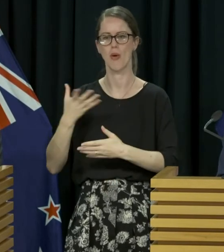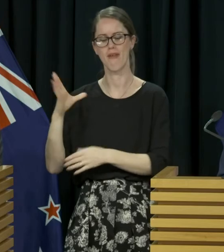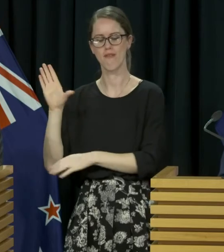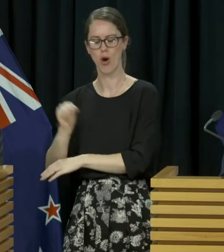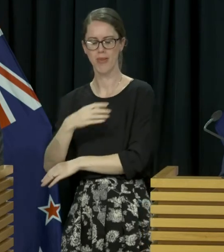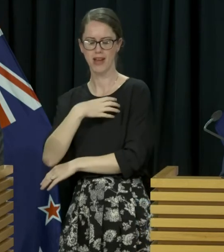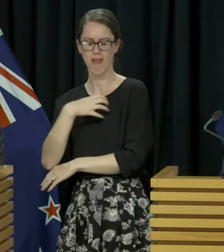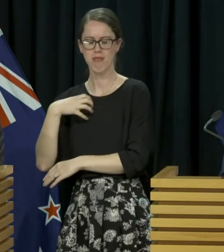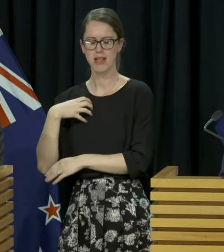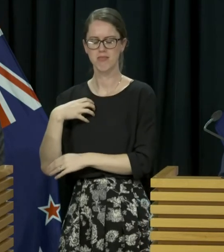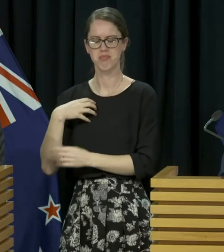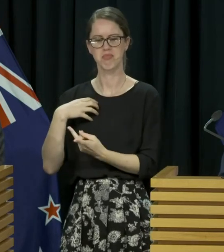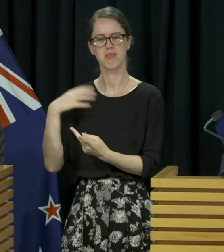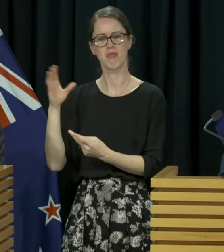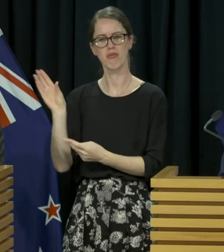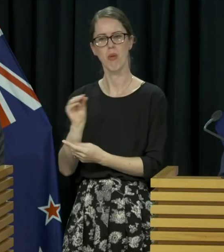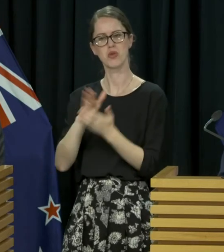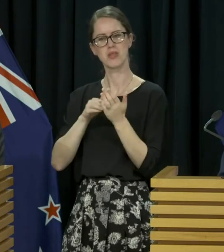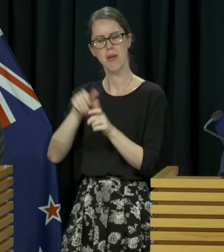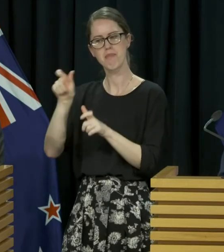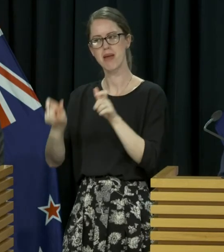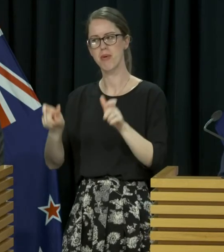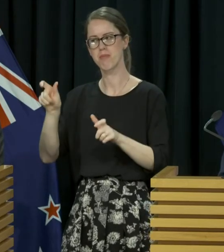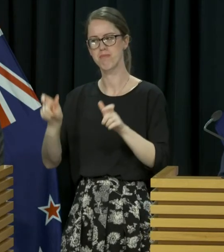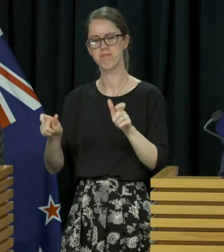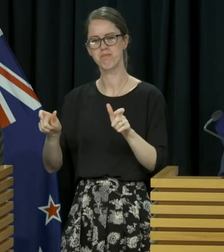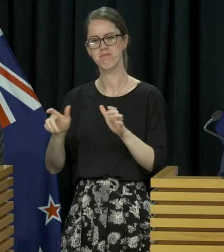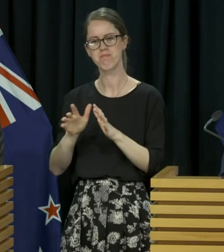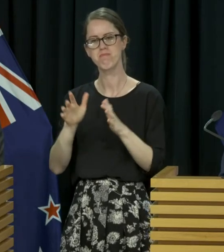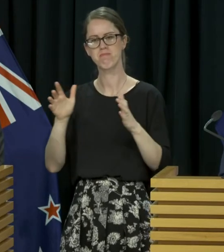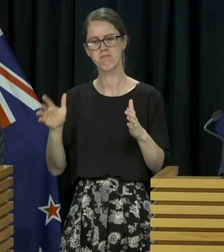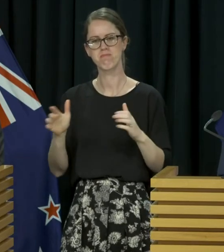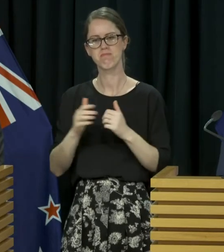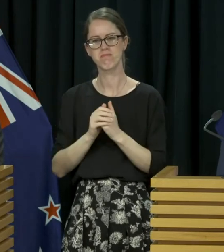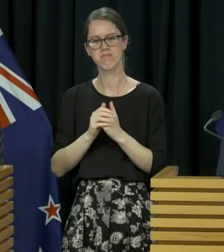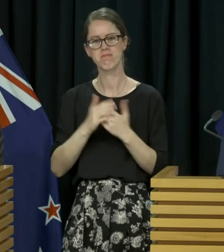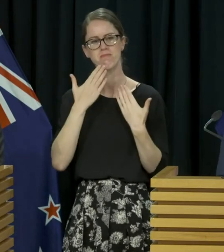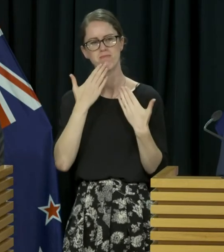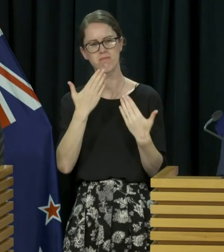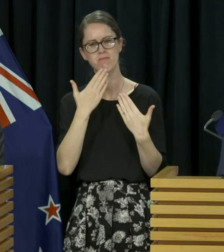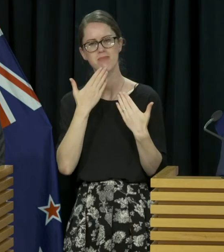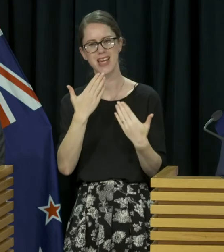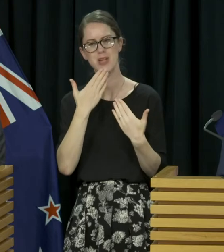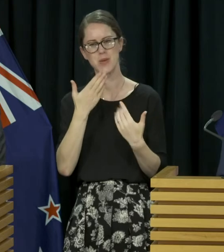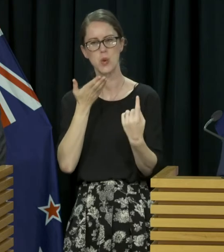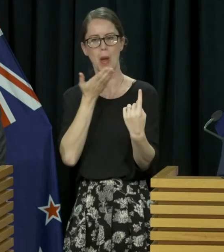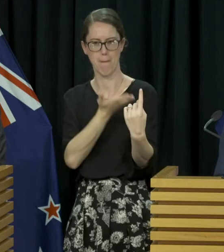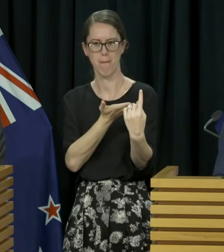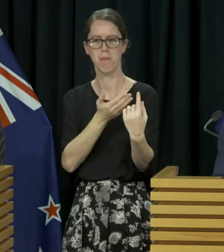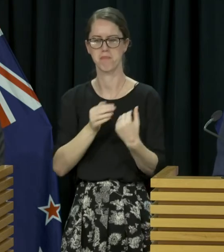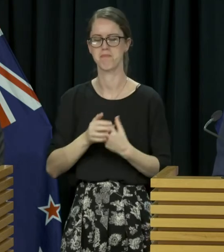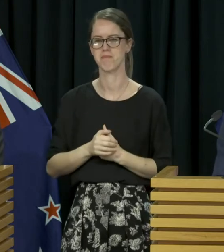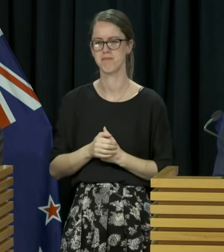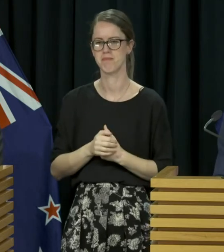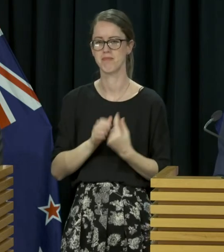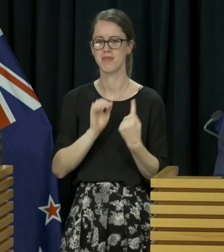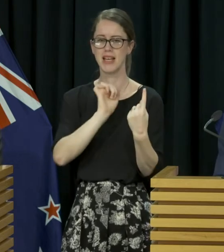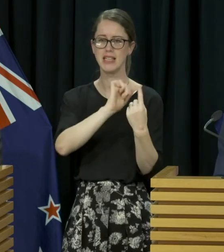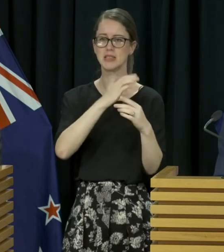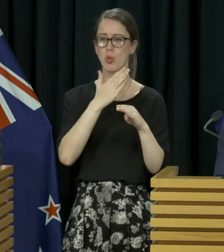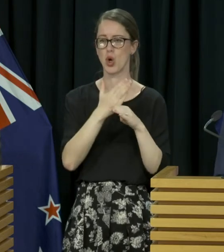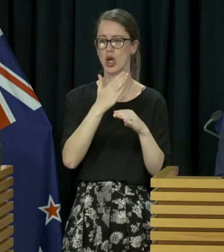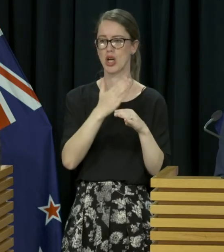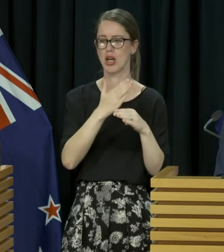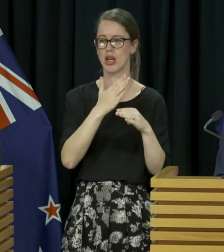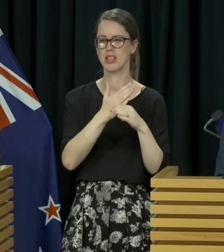the government and in fact on behalf of the people of New Zealand I want to take a moment to extend a very warm thank you to him his work has